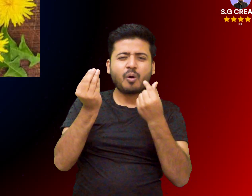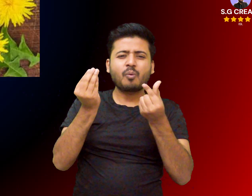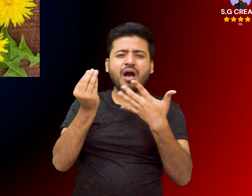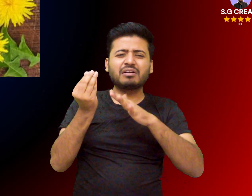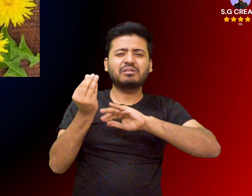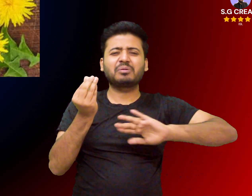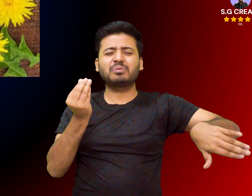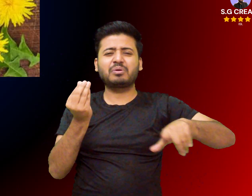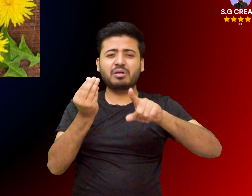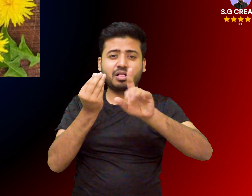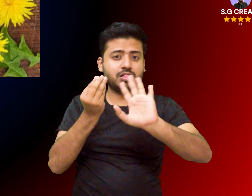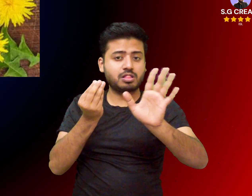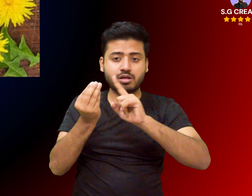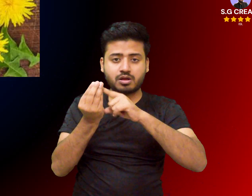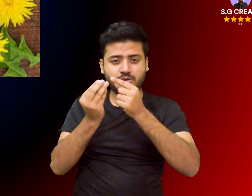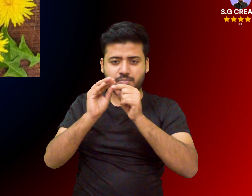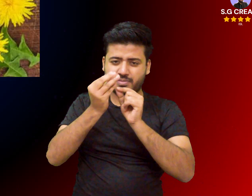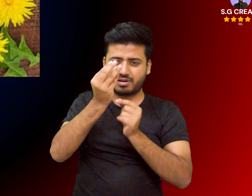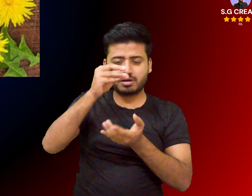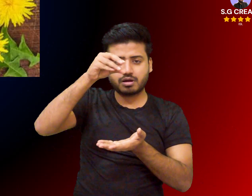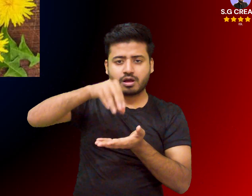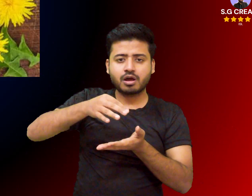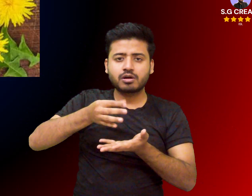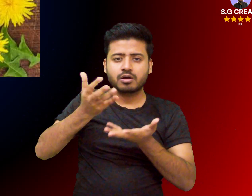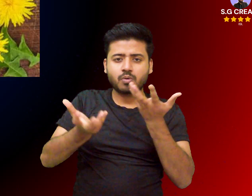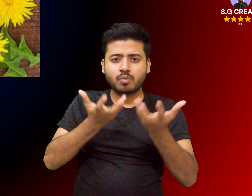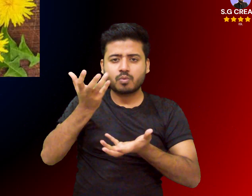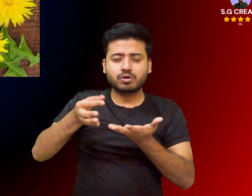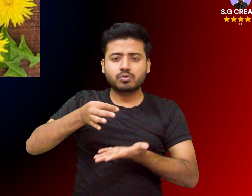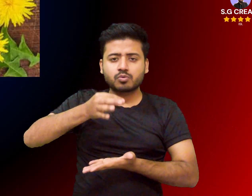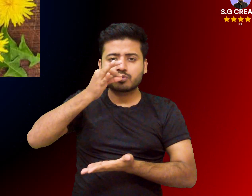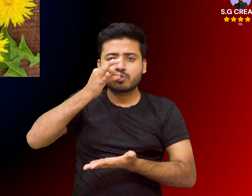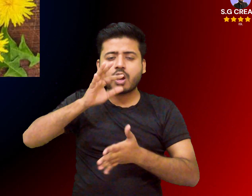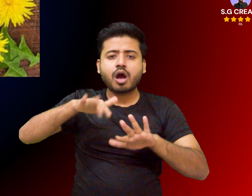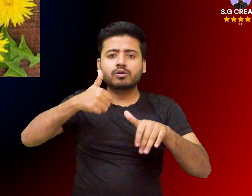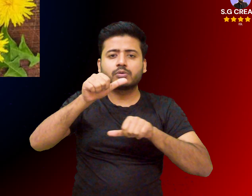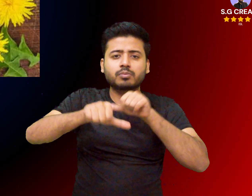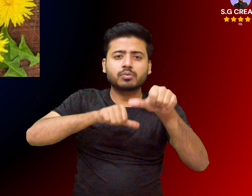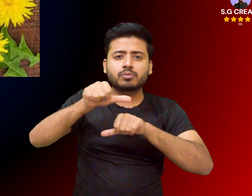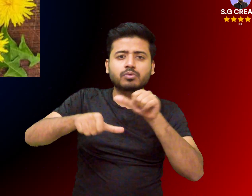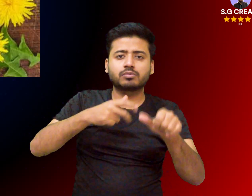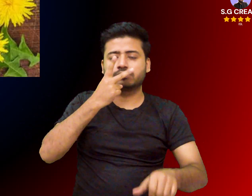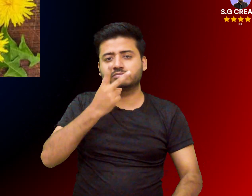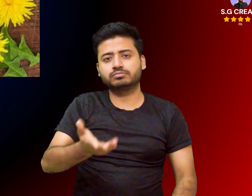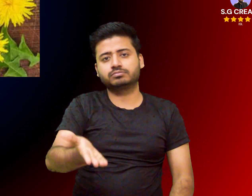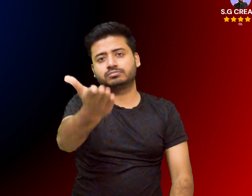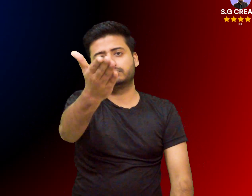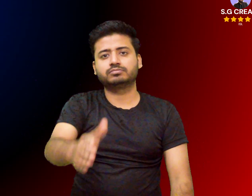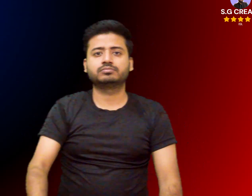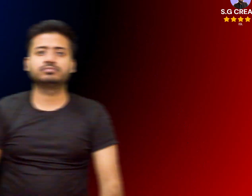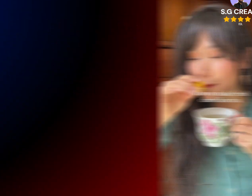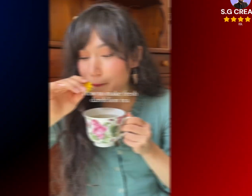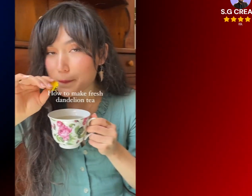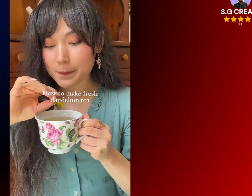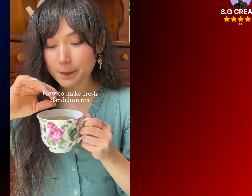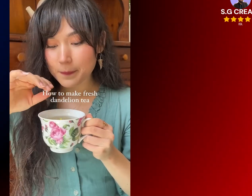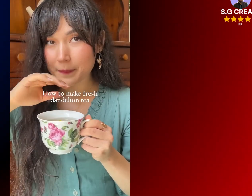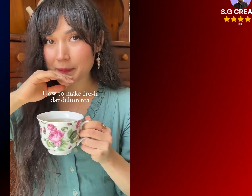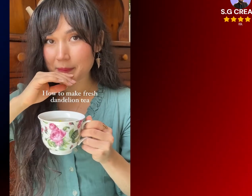diuretics and diabetes medications it is important to consult a healthcare professional before incorporating dandelion tea